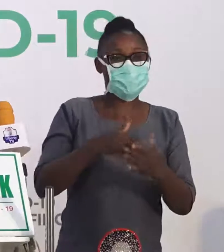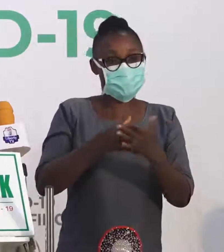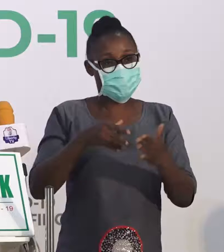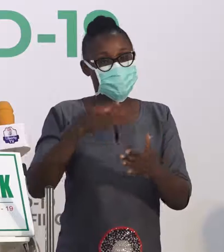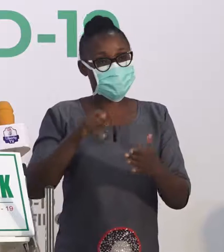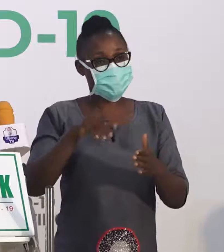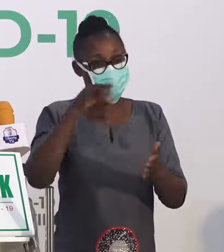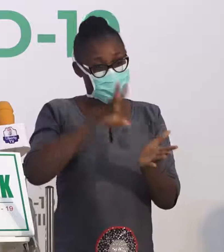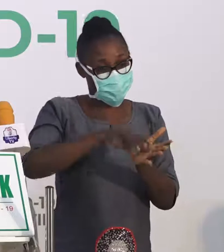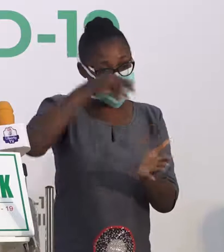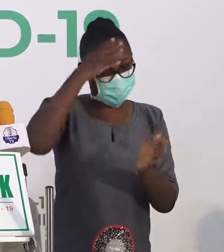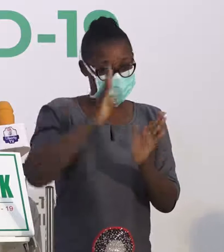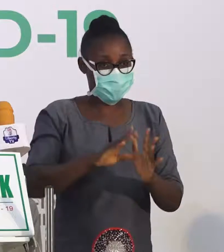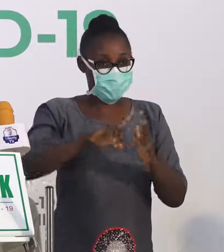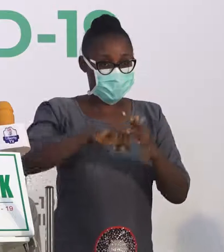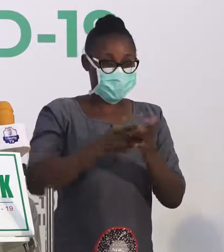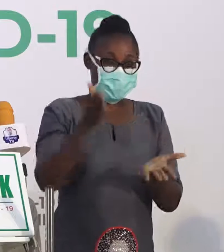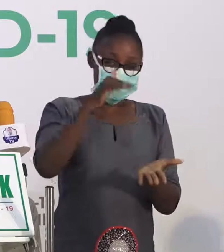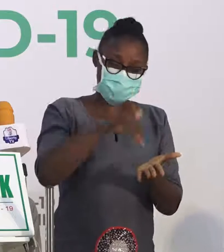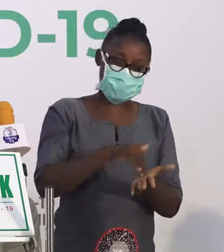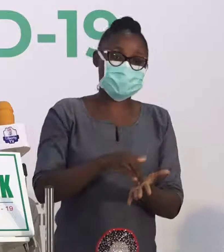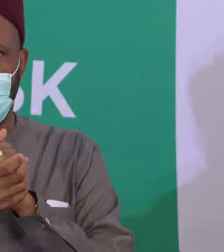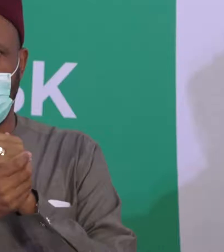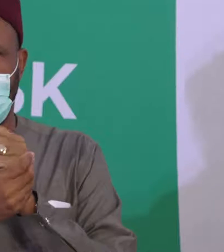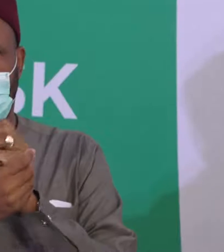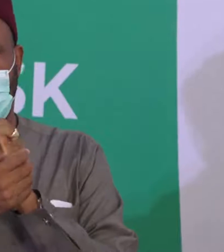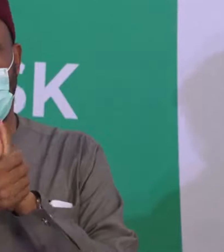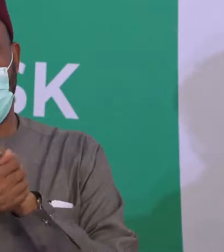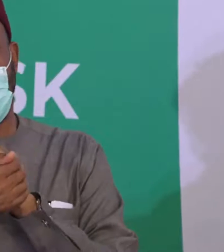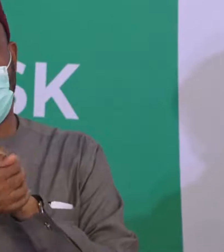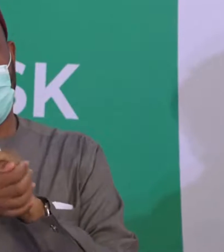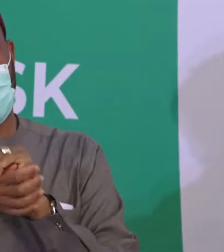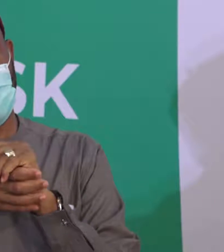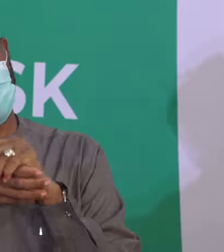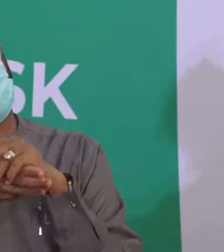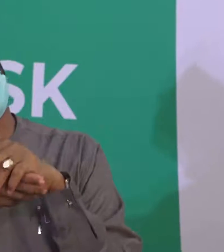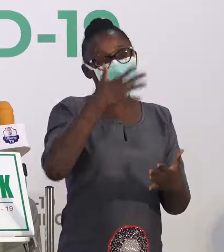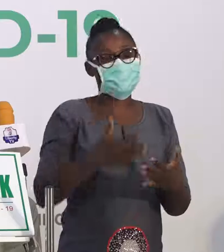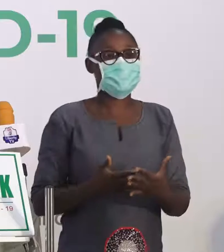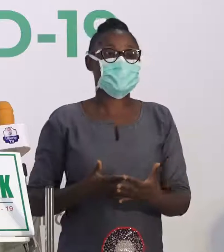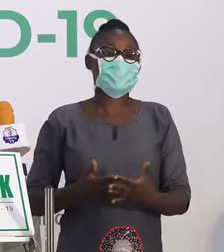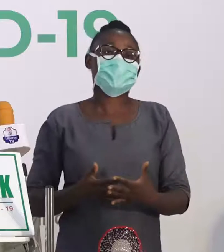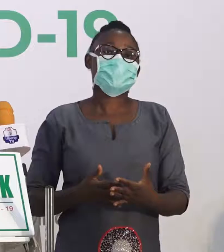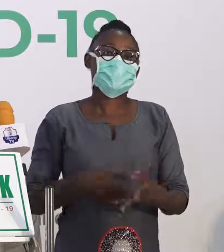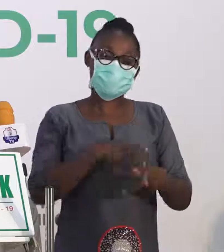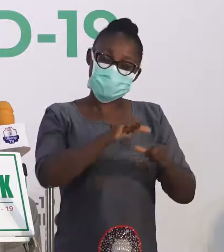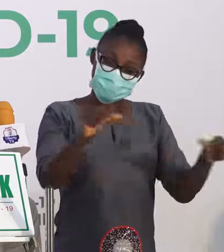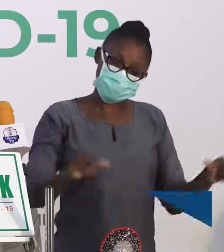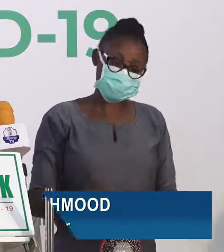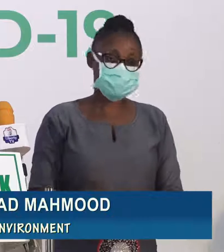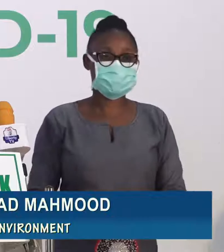back into these classes while they have been freshly decontaminated because the chemicals we use